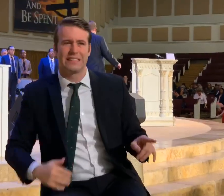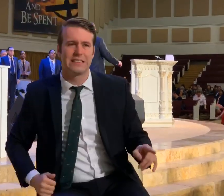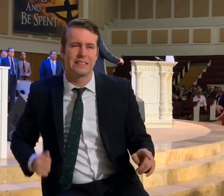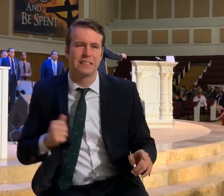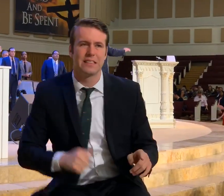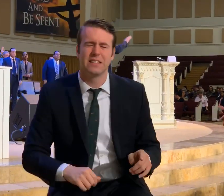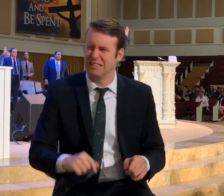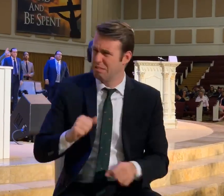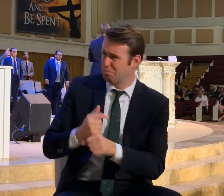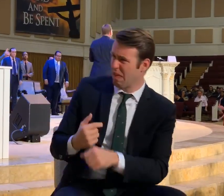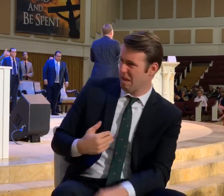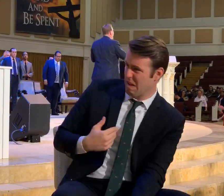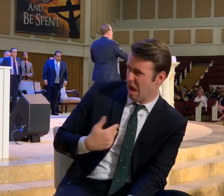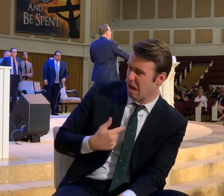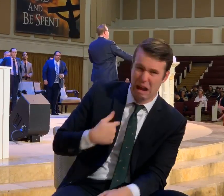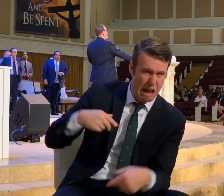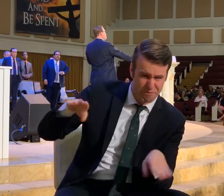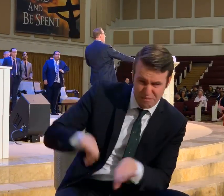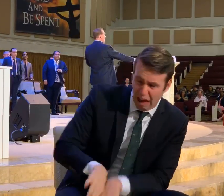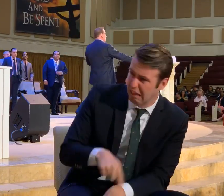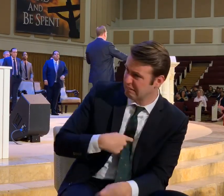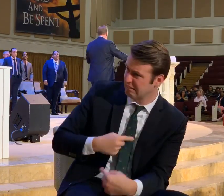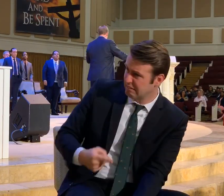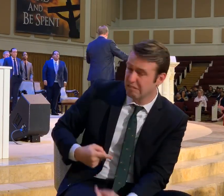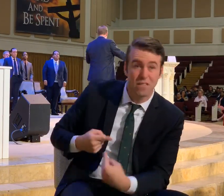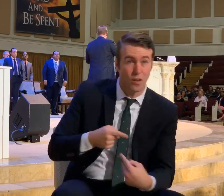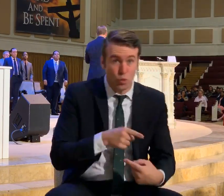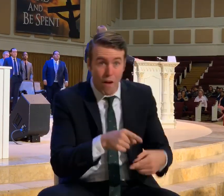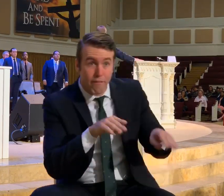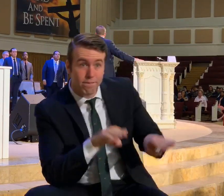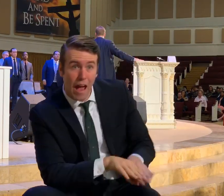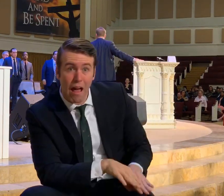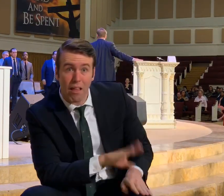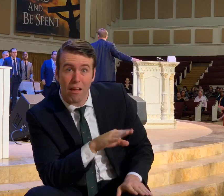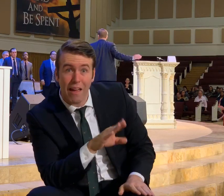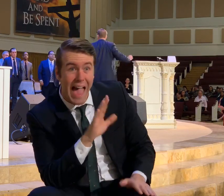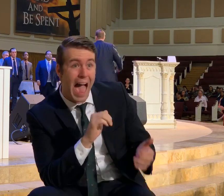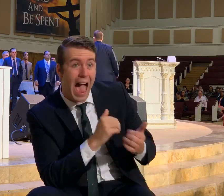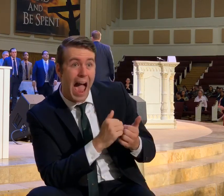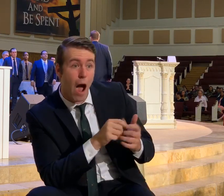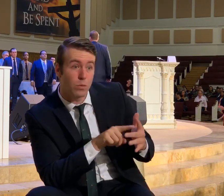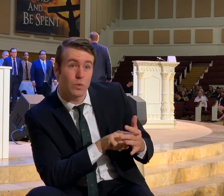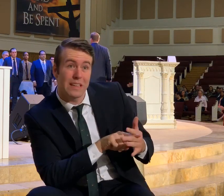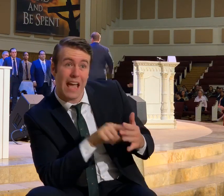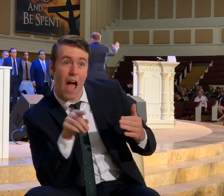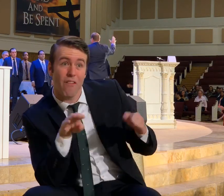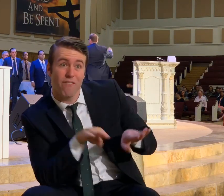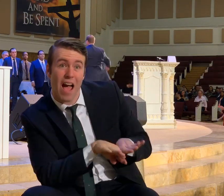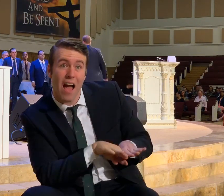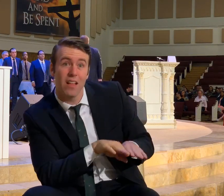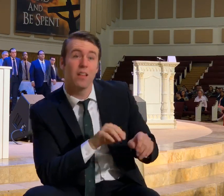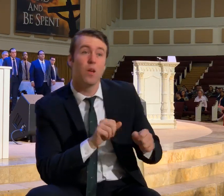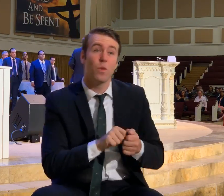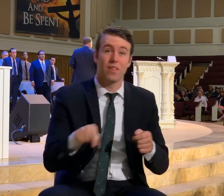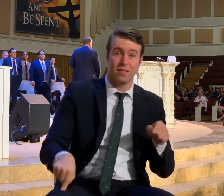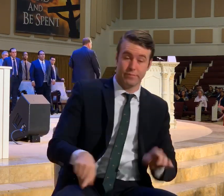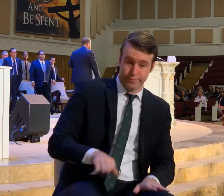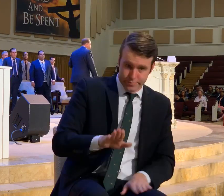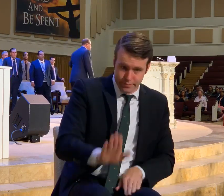So the other one about it. Hey. Guess what? You know how you get a battle? With two hills.